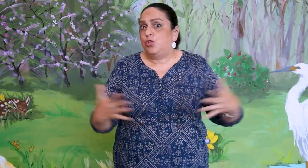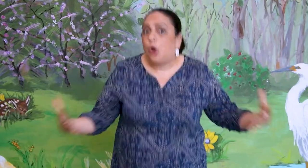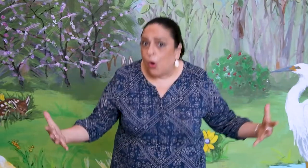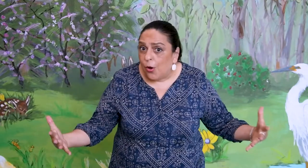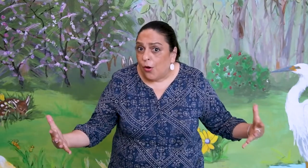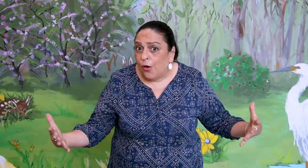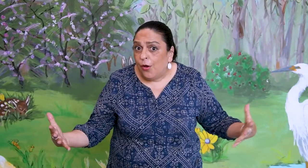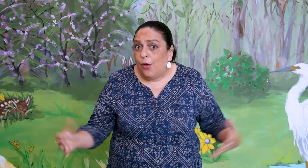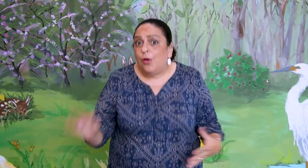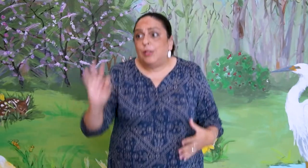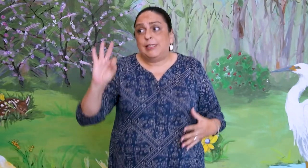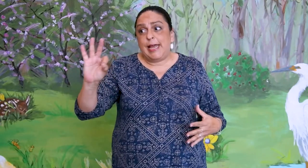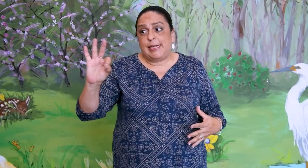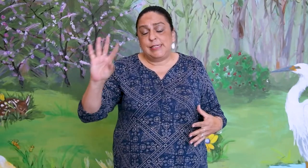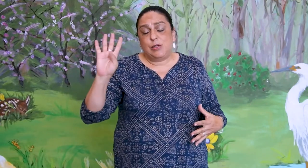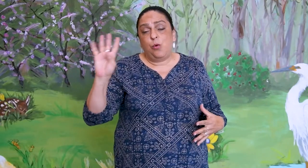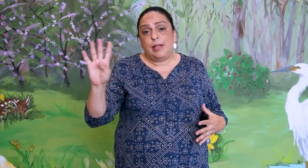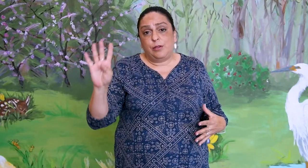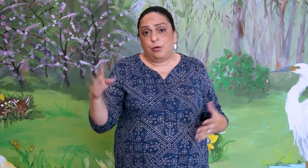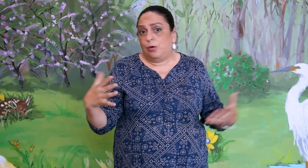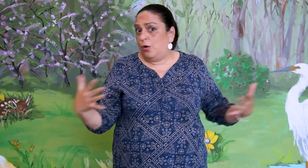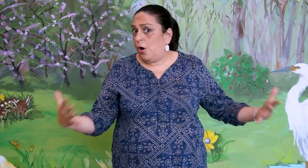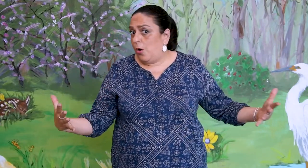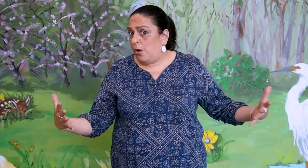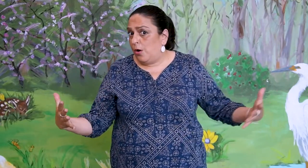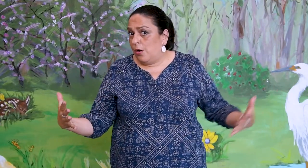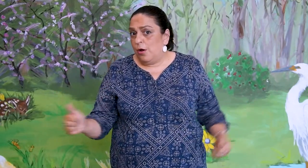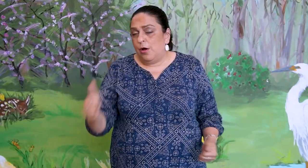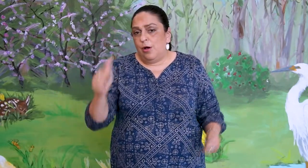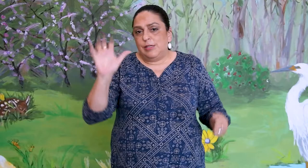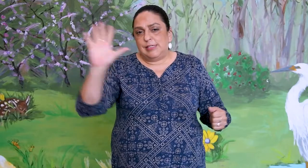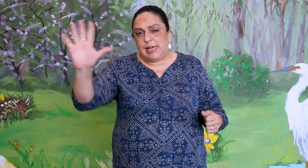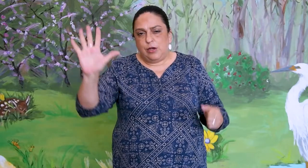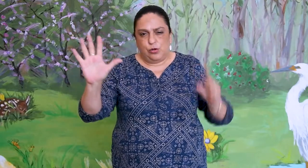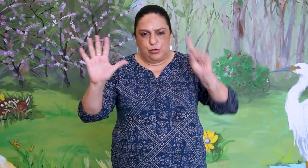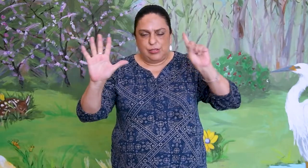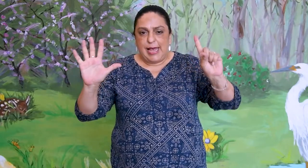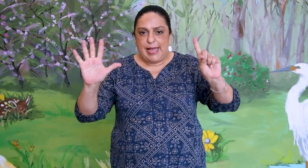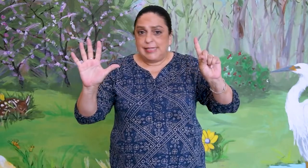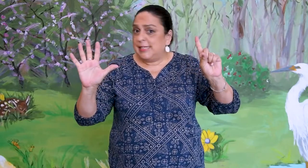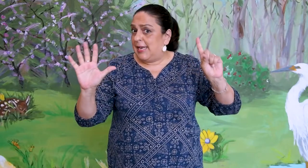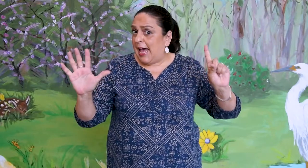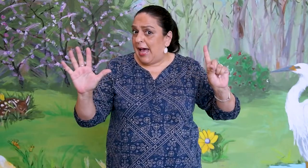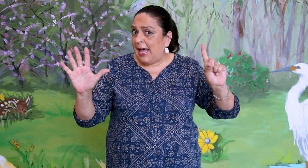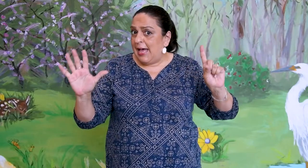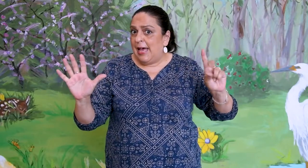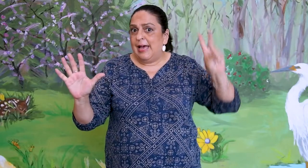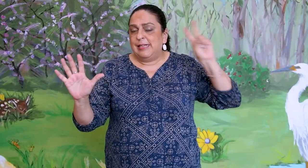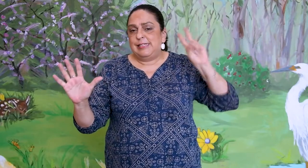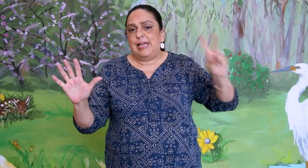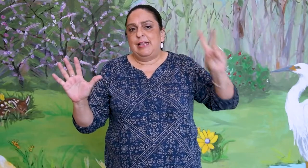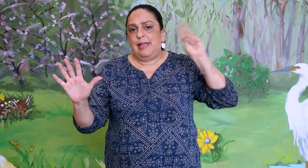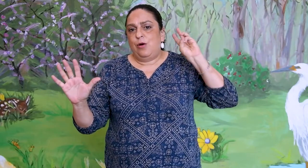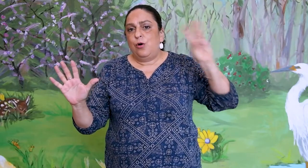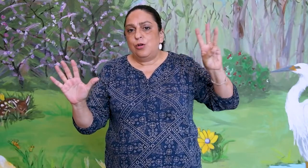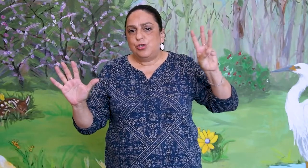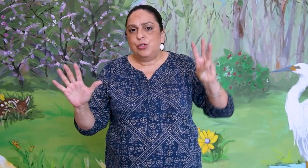cho. Tres, cuatro, co. Cinco, seis, la. Siete, ocho,